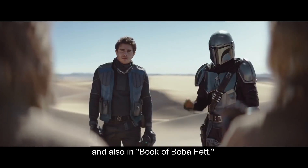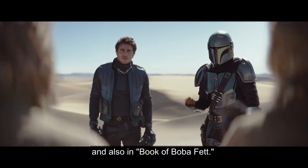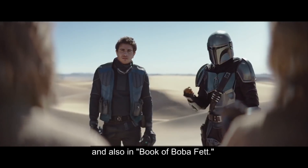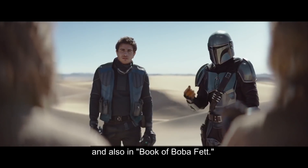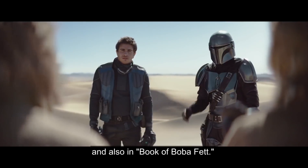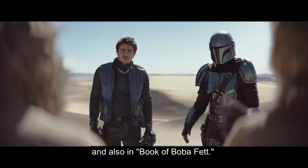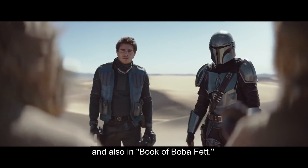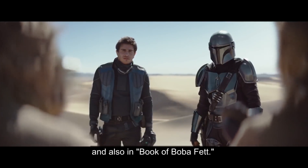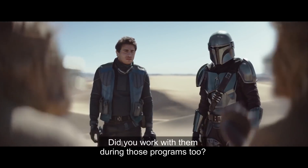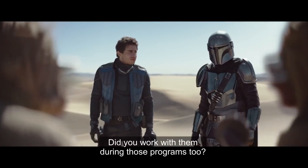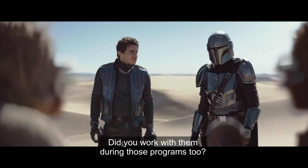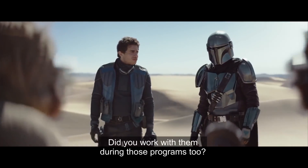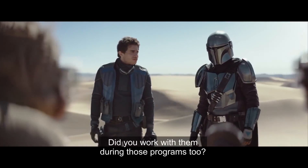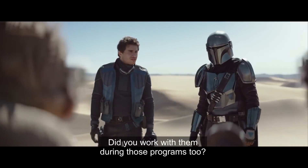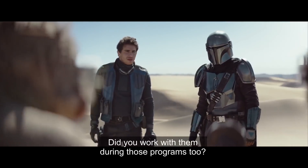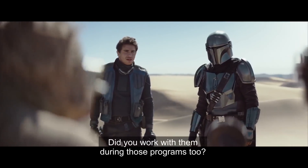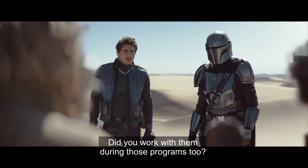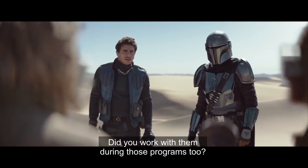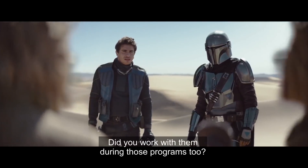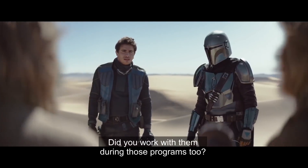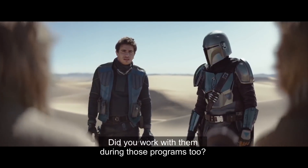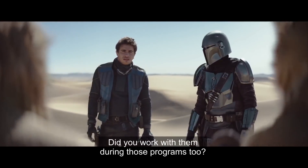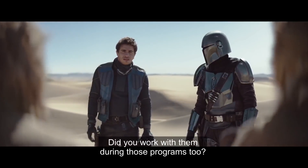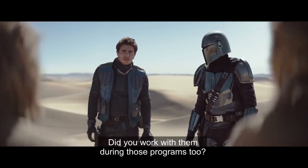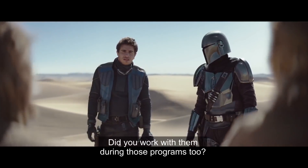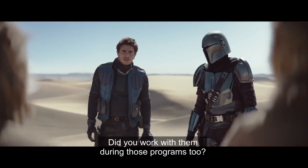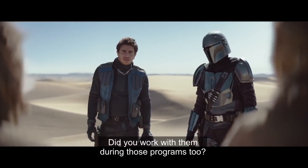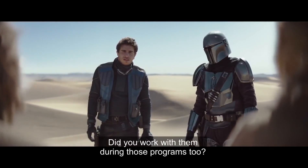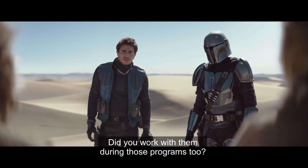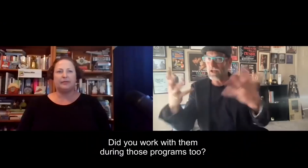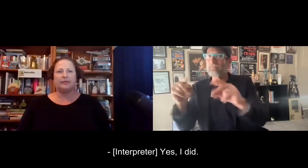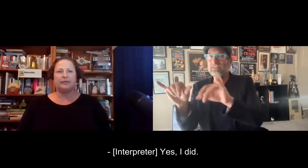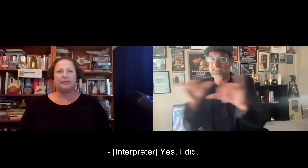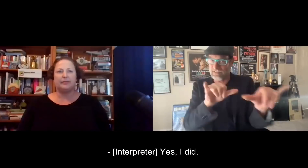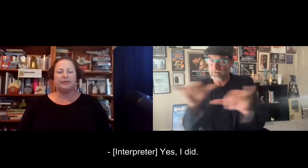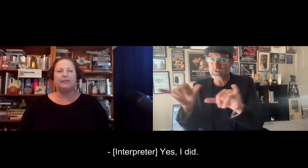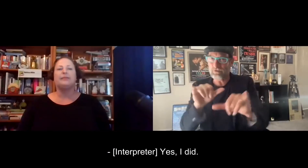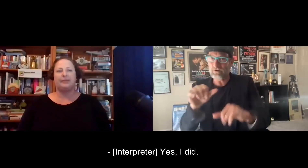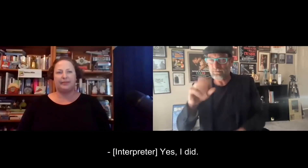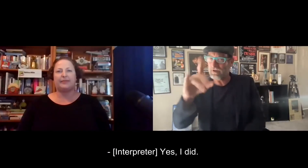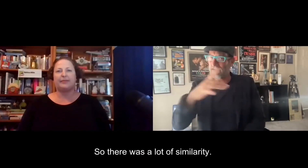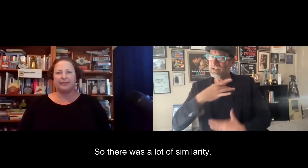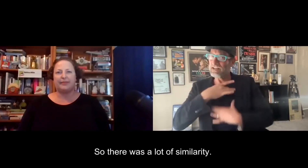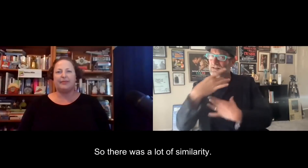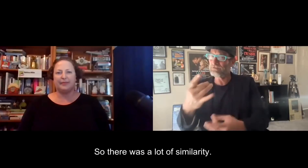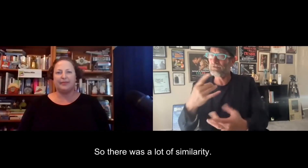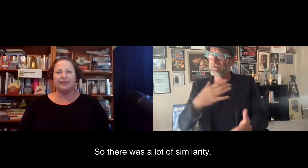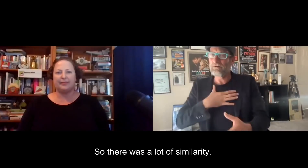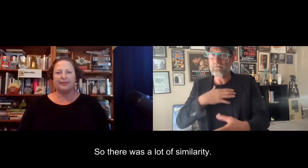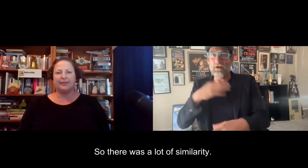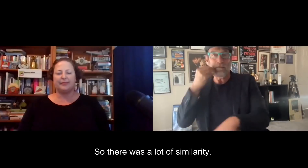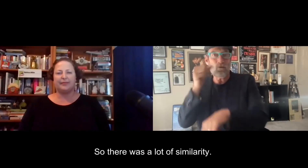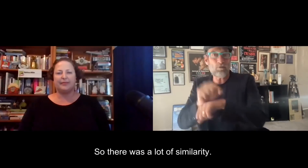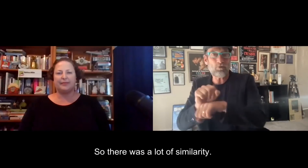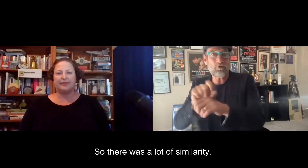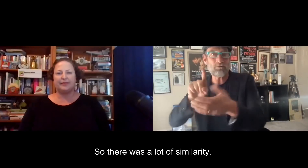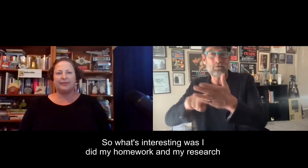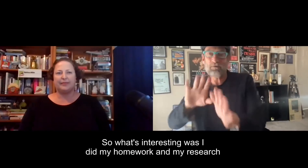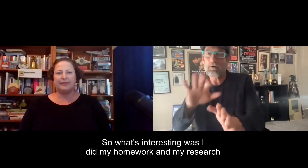Boba Fett. Did you work with them during those programs, too? Yes, I did. So there was a lot of similarities. So what's